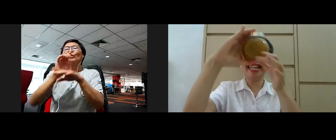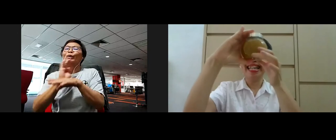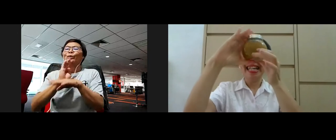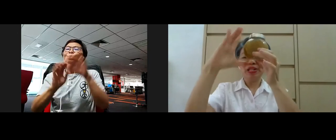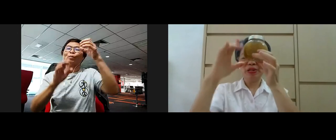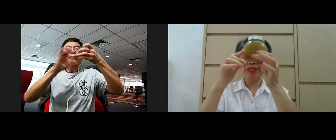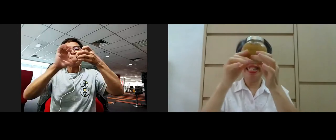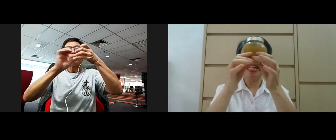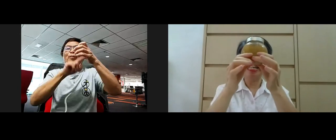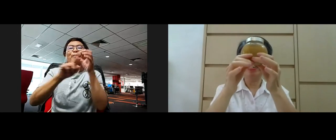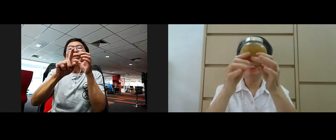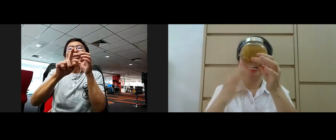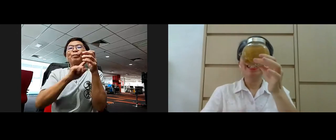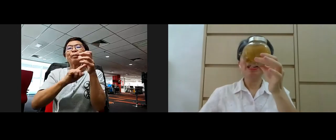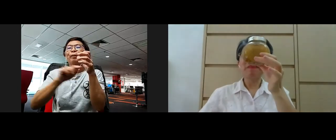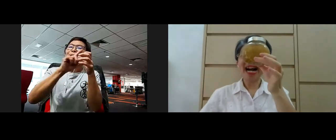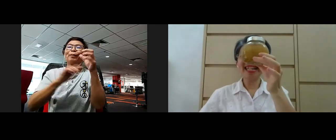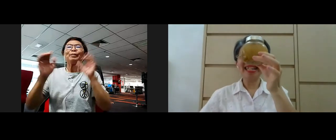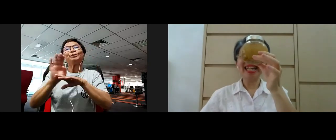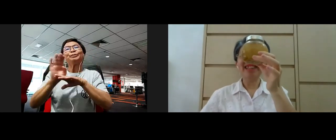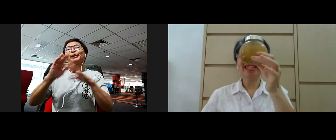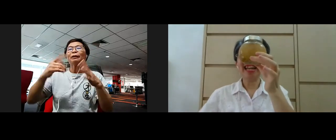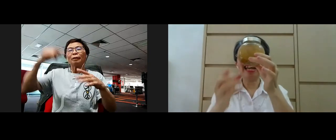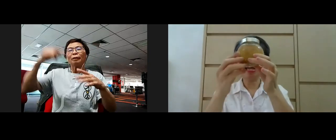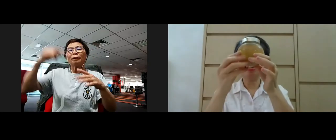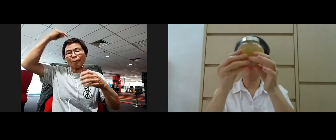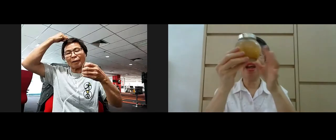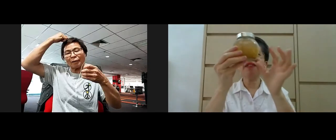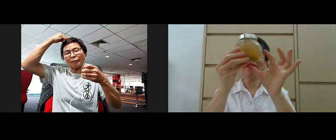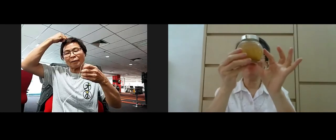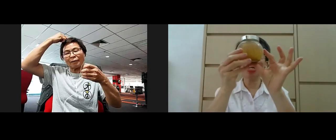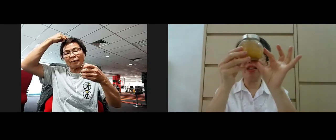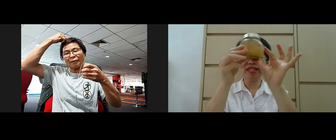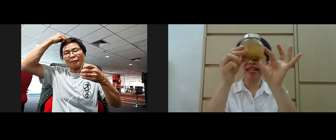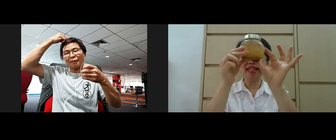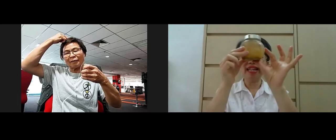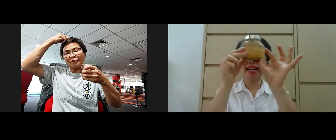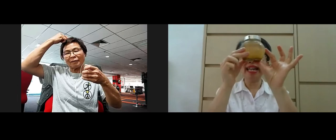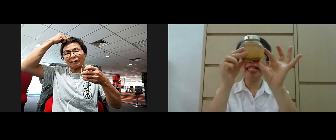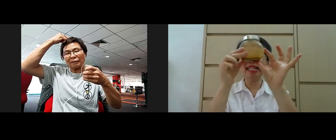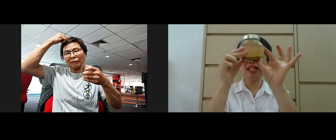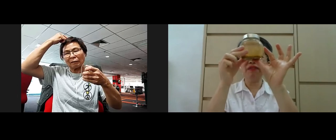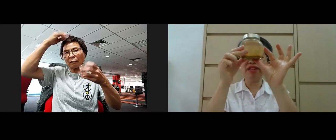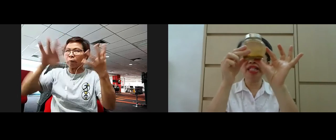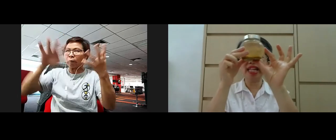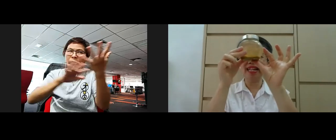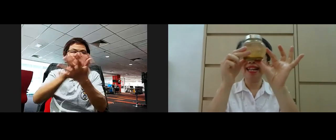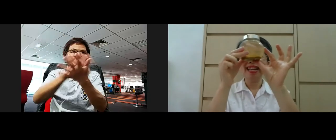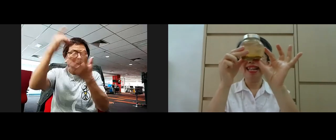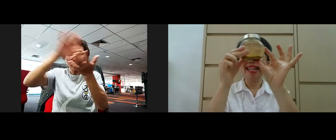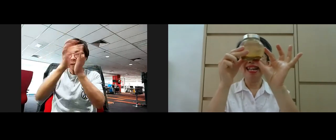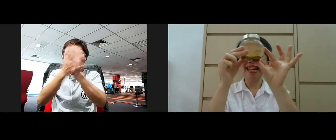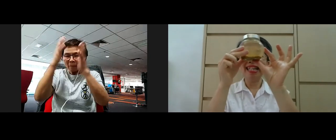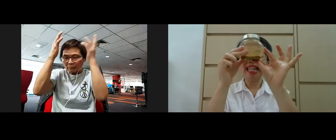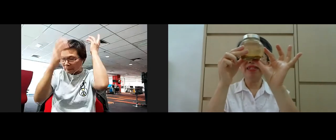right so you know so the mind you know can get very very chaotic yeah like this silvery sting